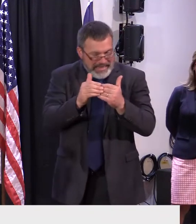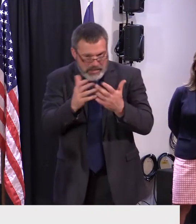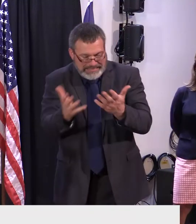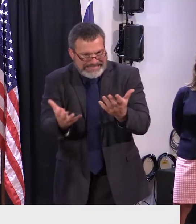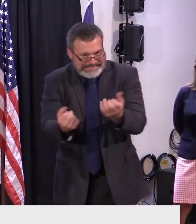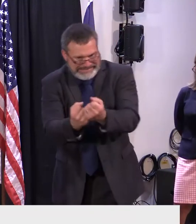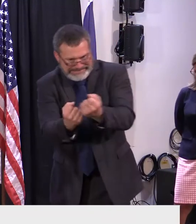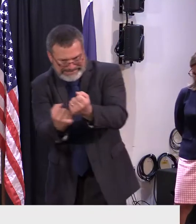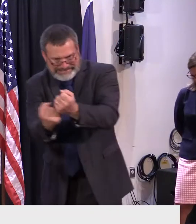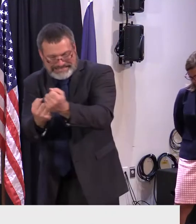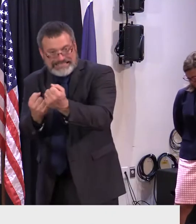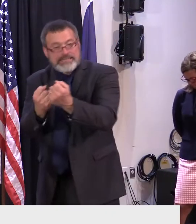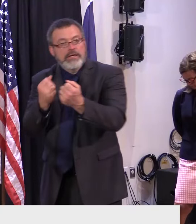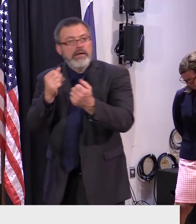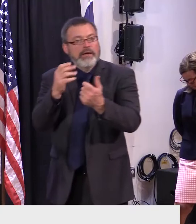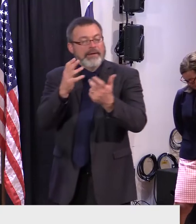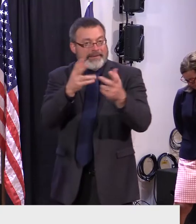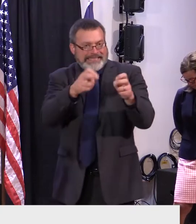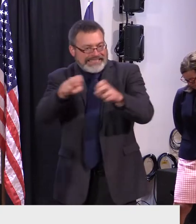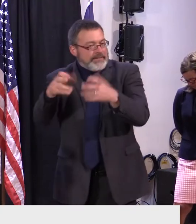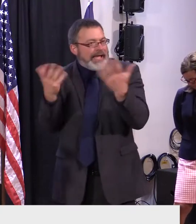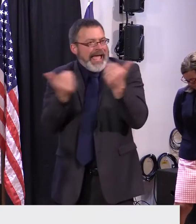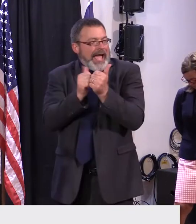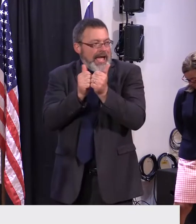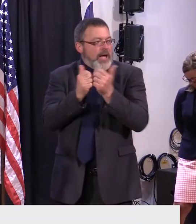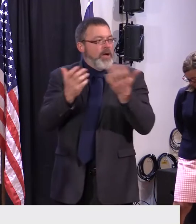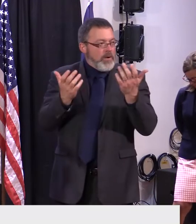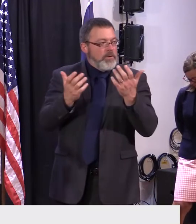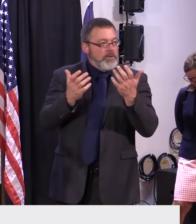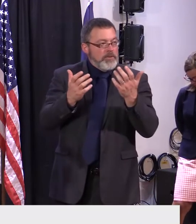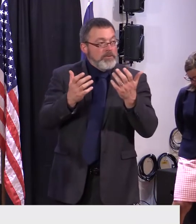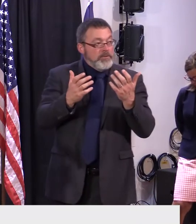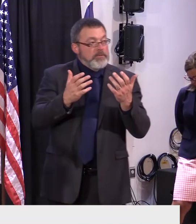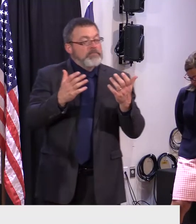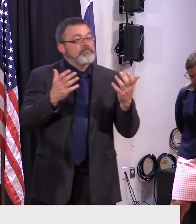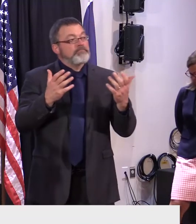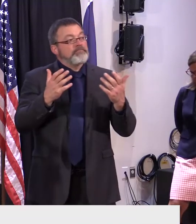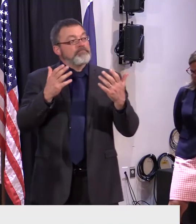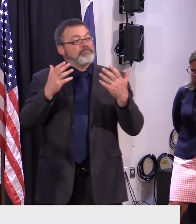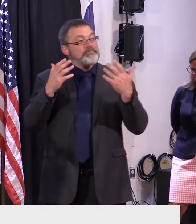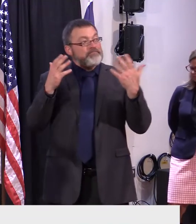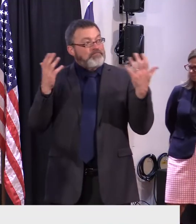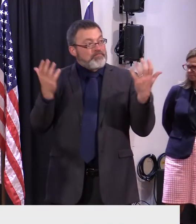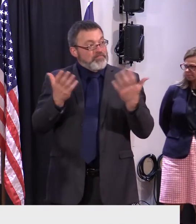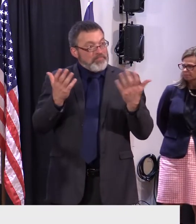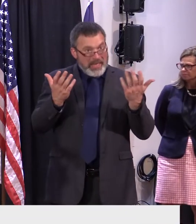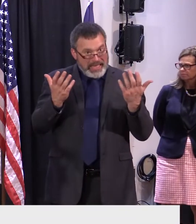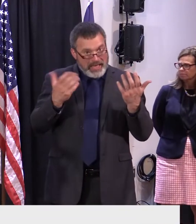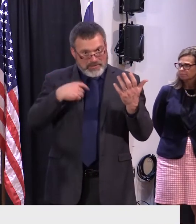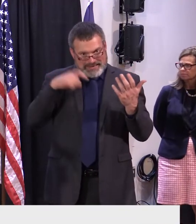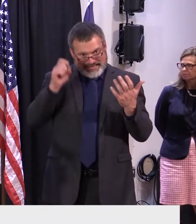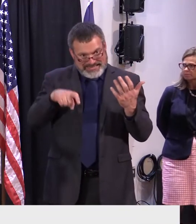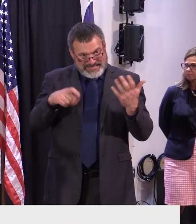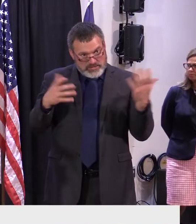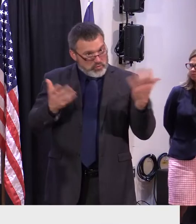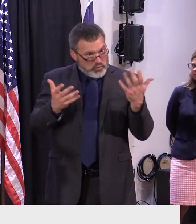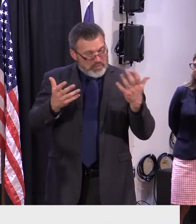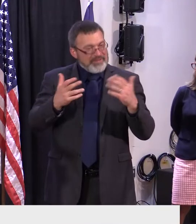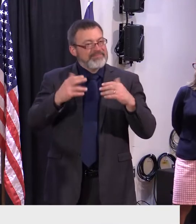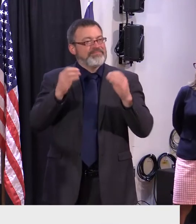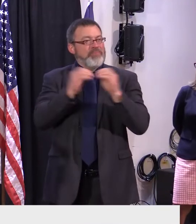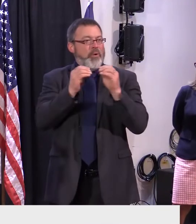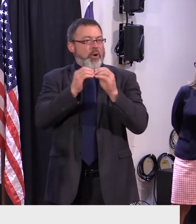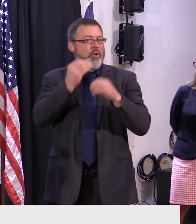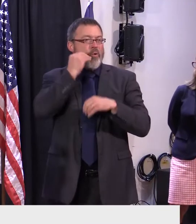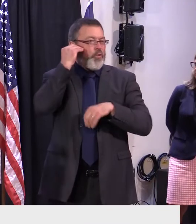time, you addressed on earlier, the real solution here is more housing, more options. If we had more supply, some of the